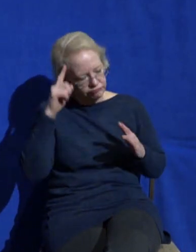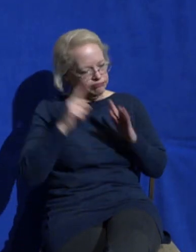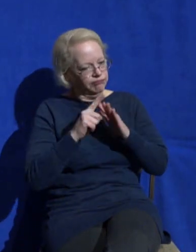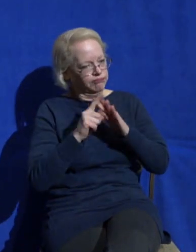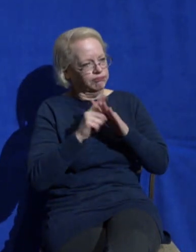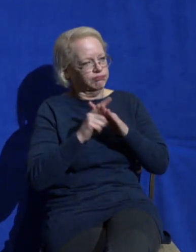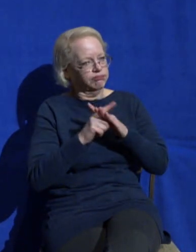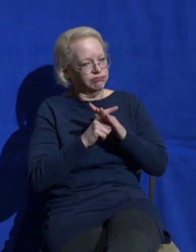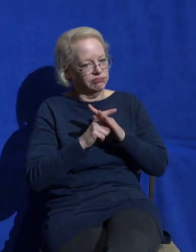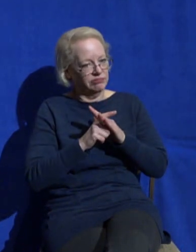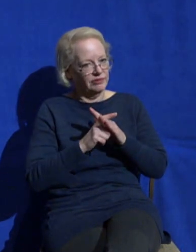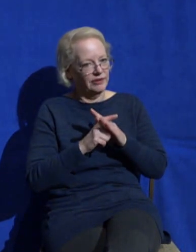drown out God's voice